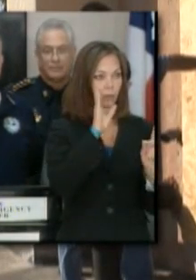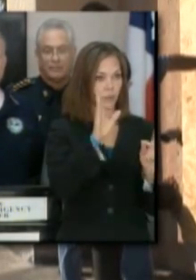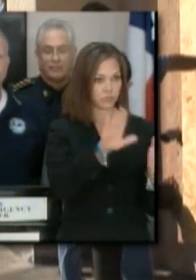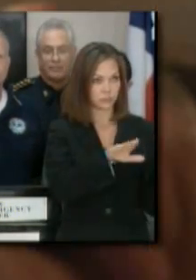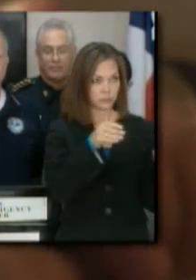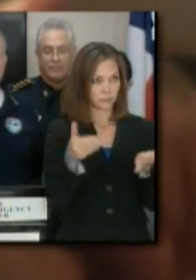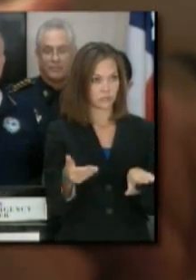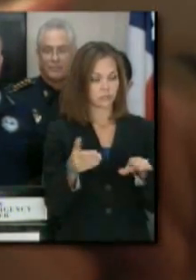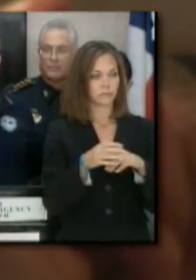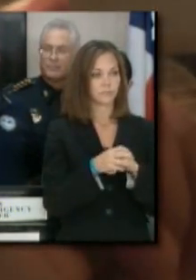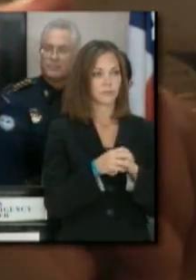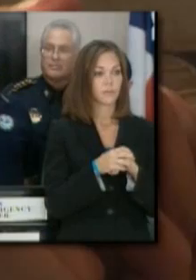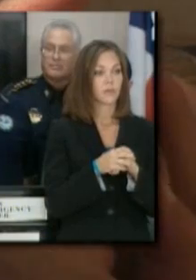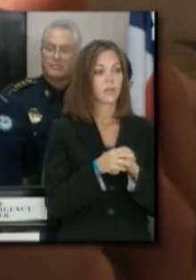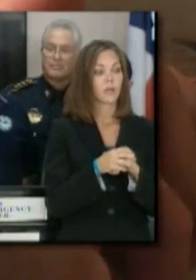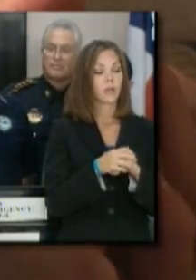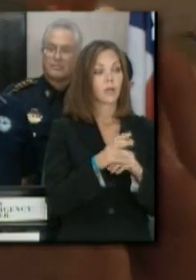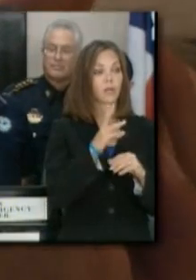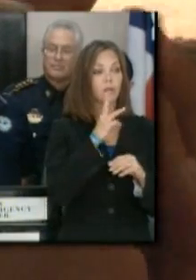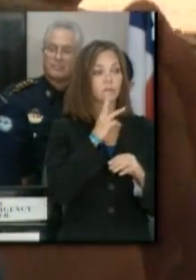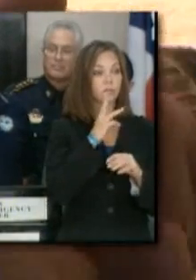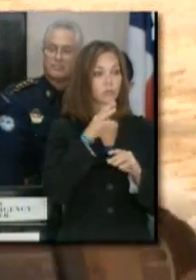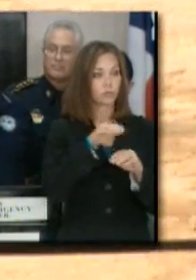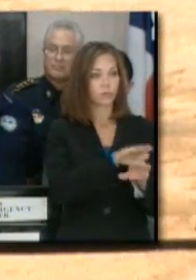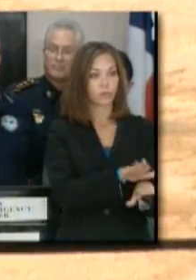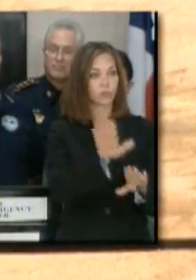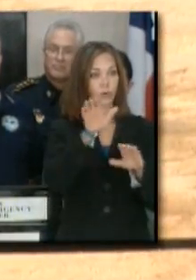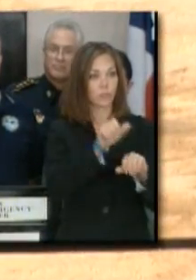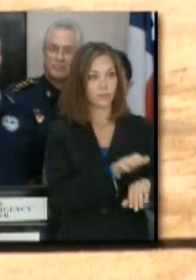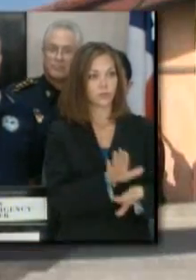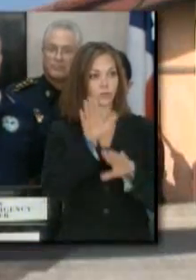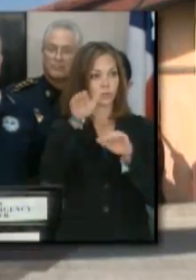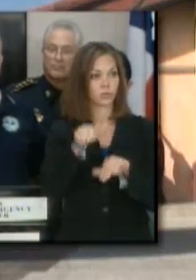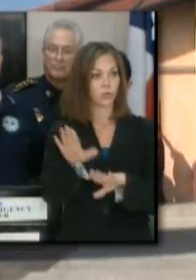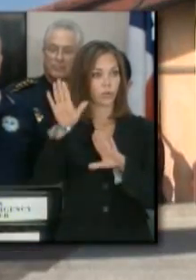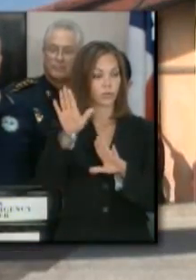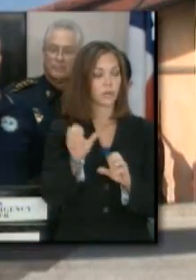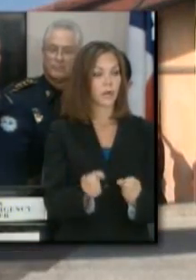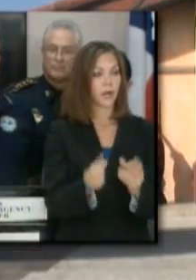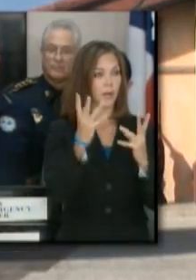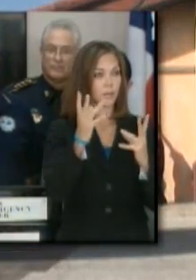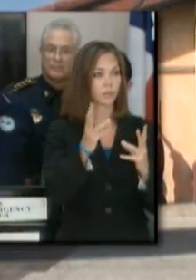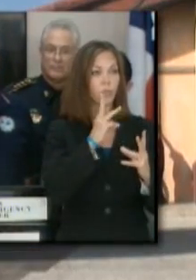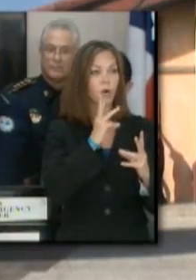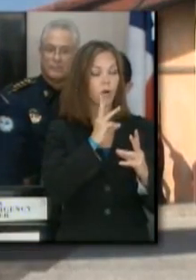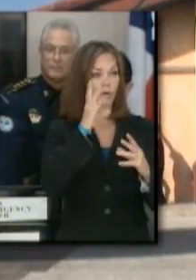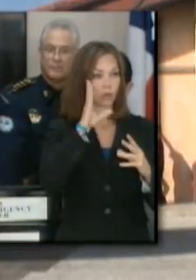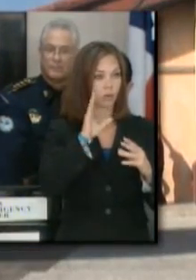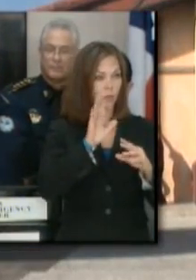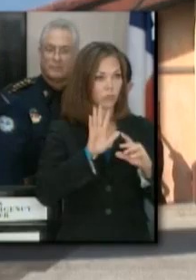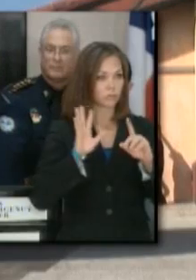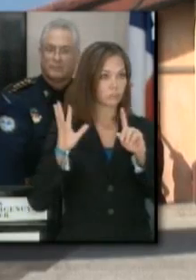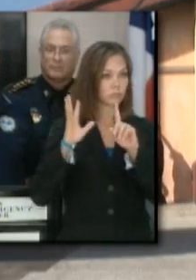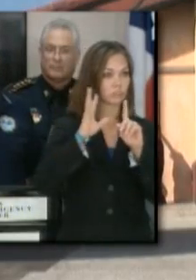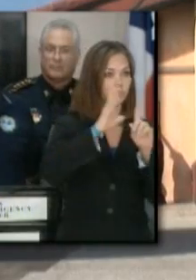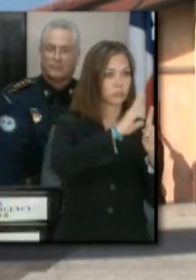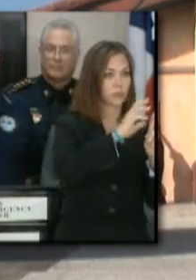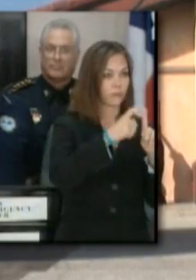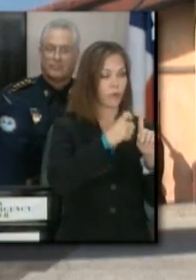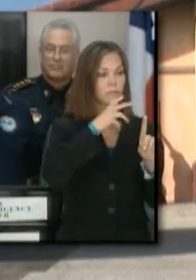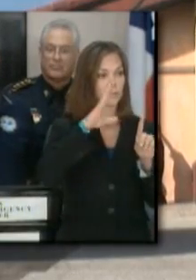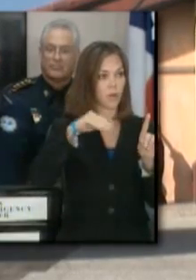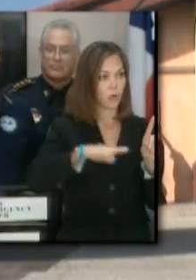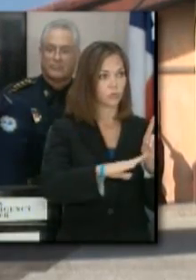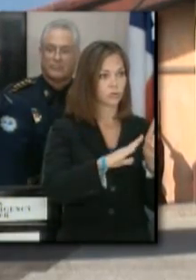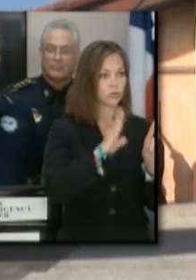If anything, the storm surge, the amount of water, a pillar of water that will be coming at us from the ocean